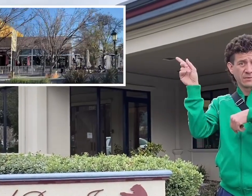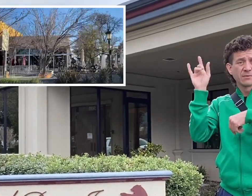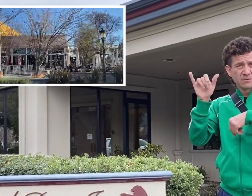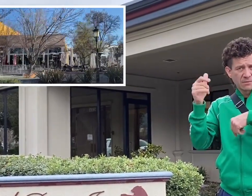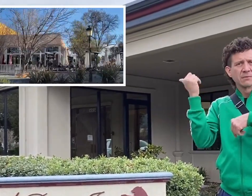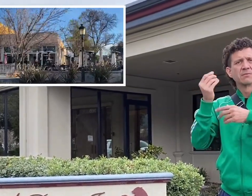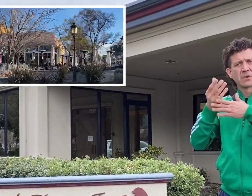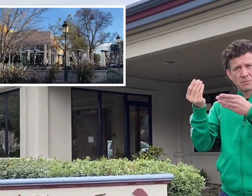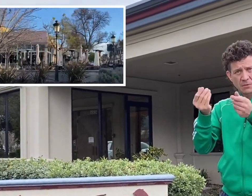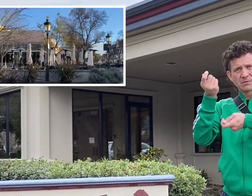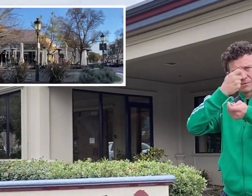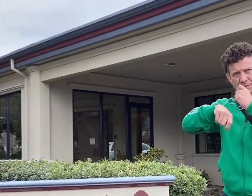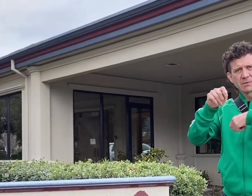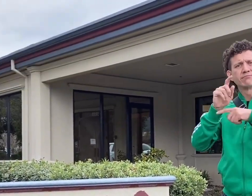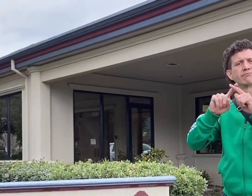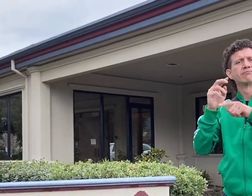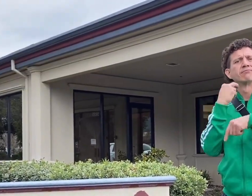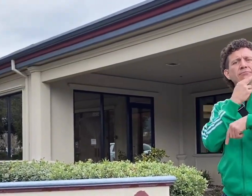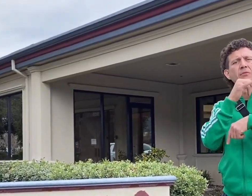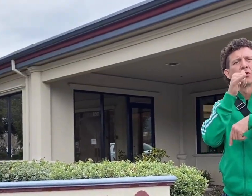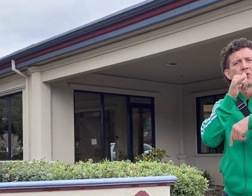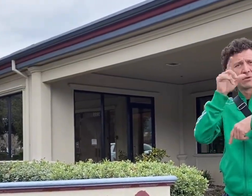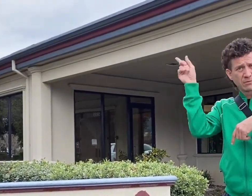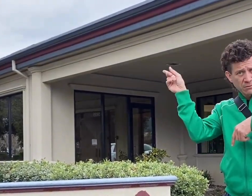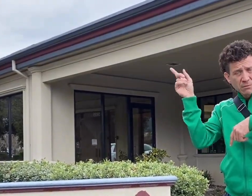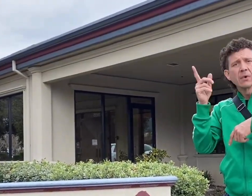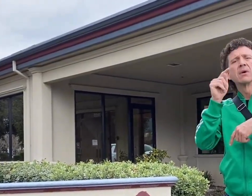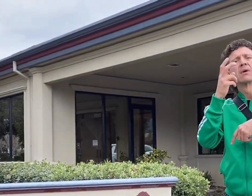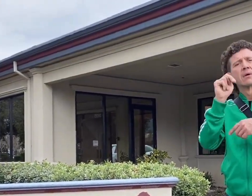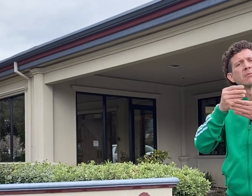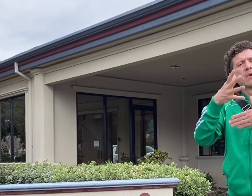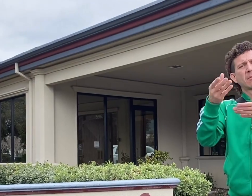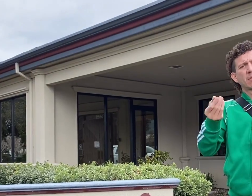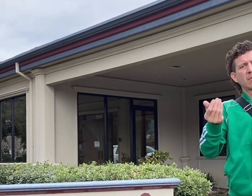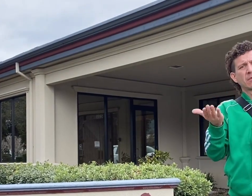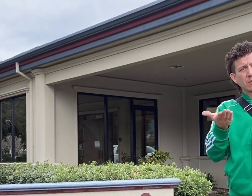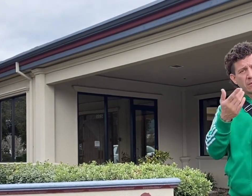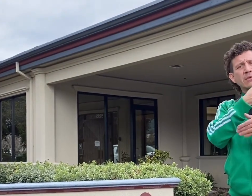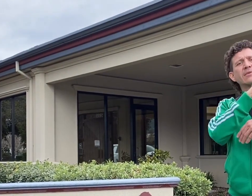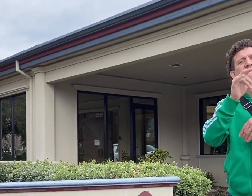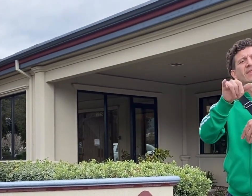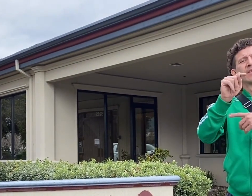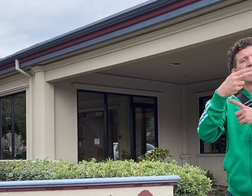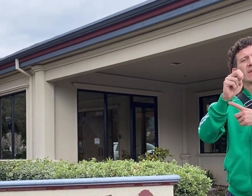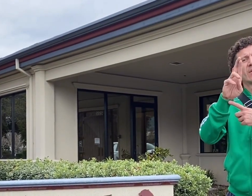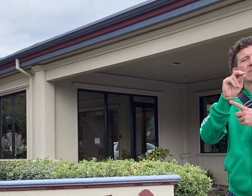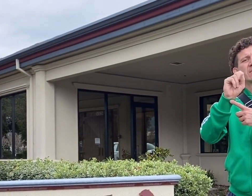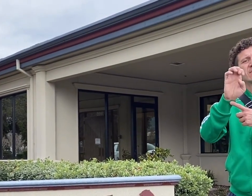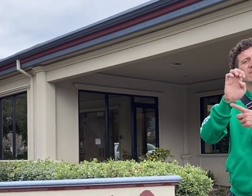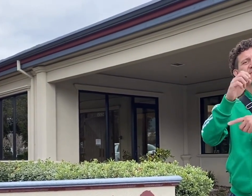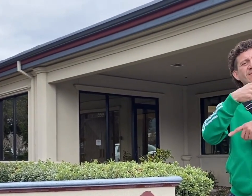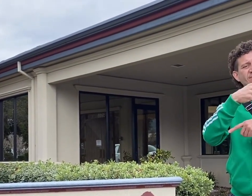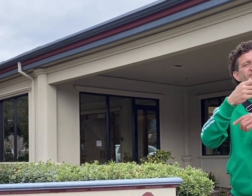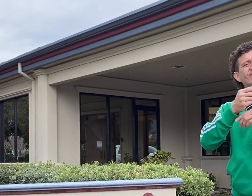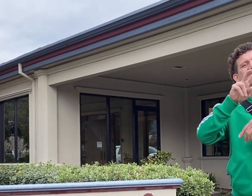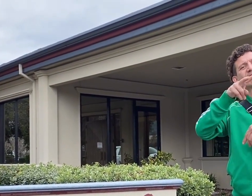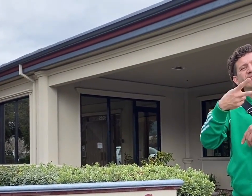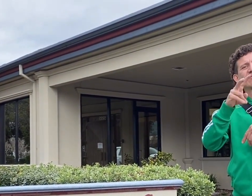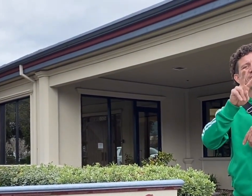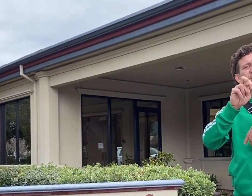First Street is now home to various bars and restaurants. One of his other milestones was the purchase of property now known as the Rose Hotel.